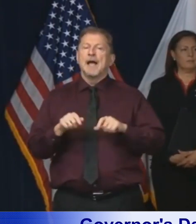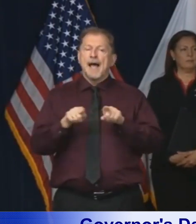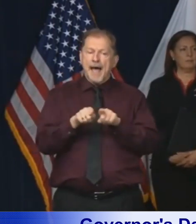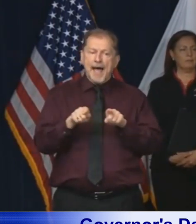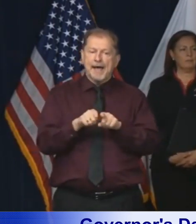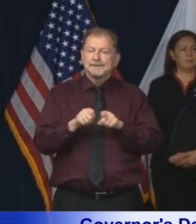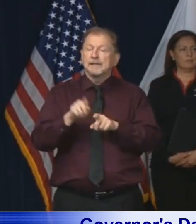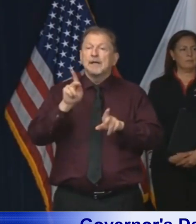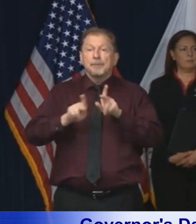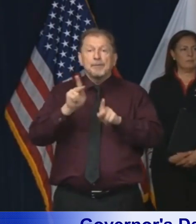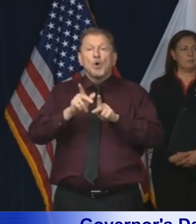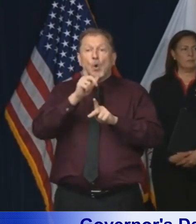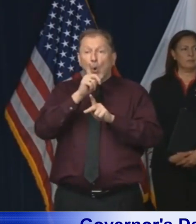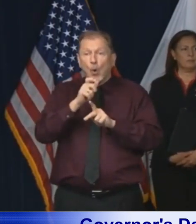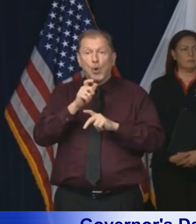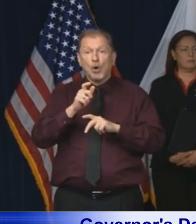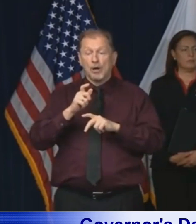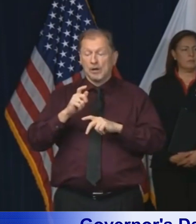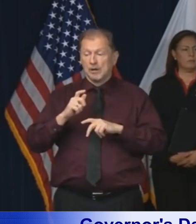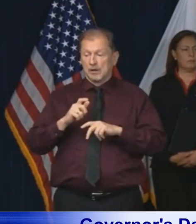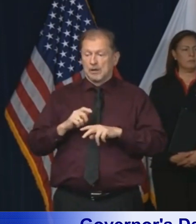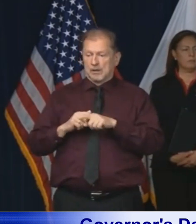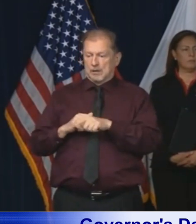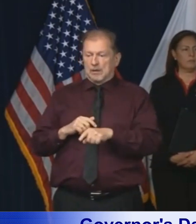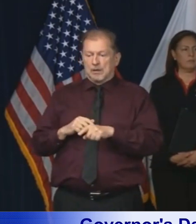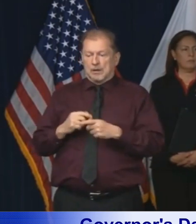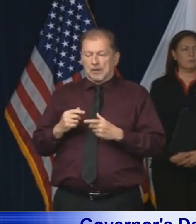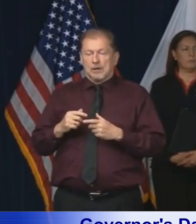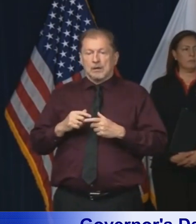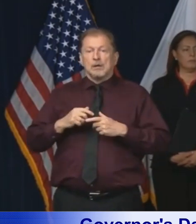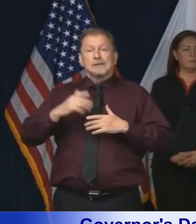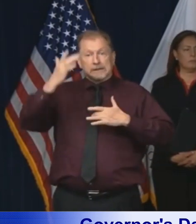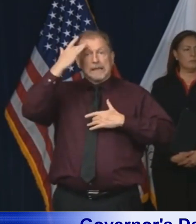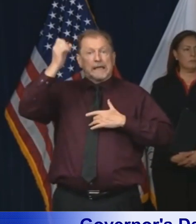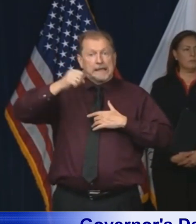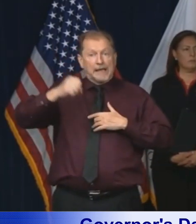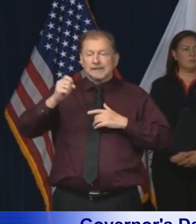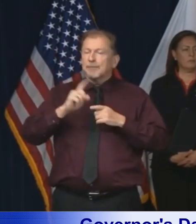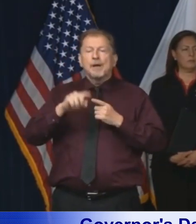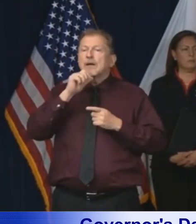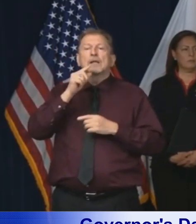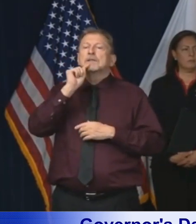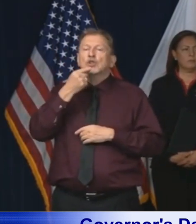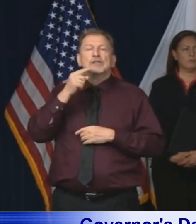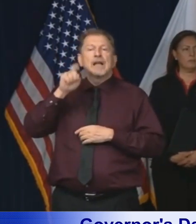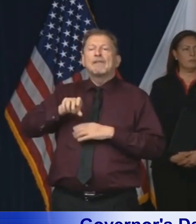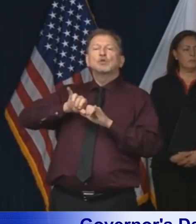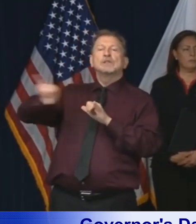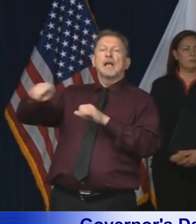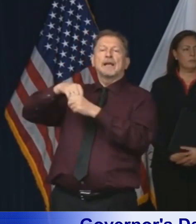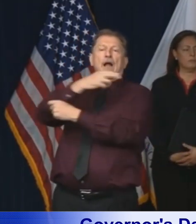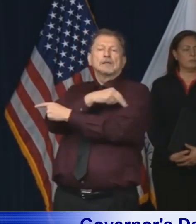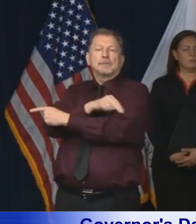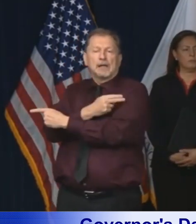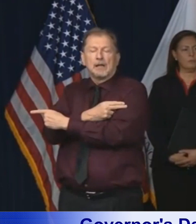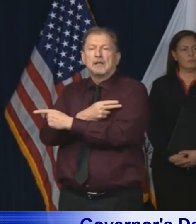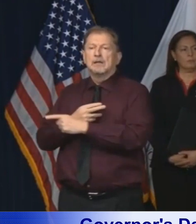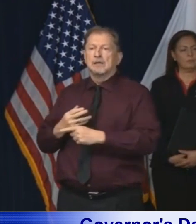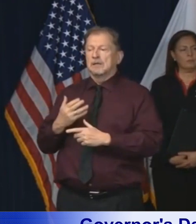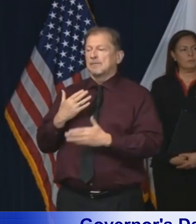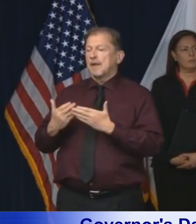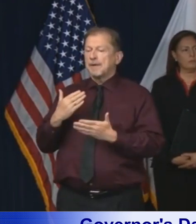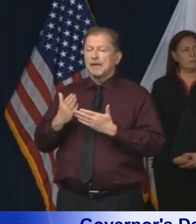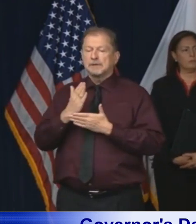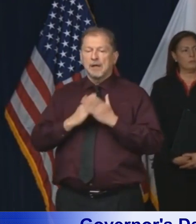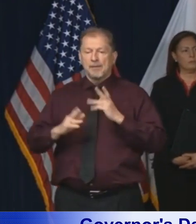for people who will, are either convalescing coming out of a hospital or, you know, in some cases, it'll be for